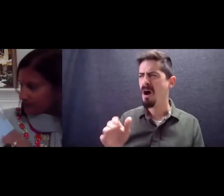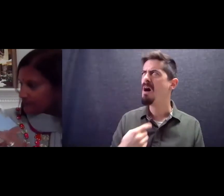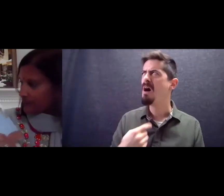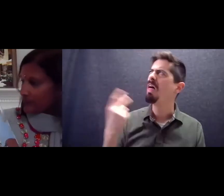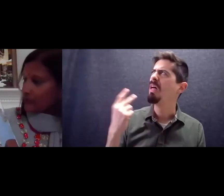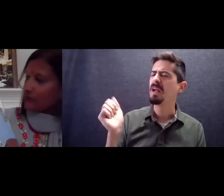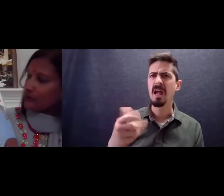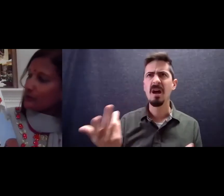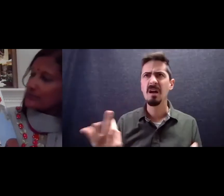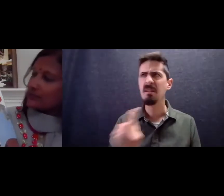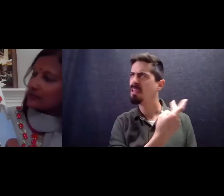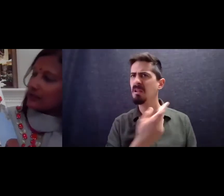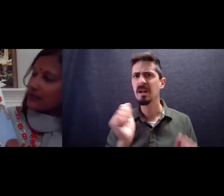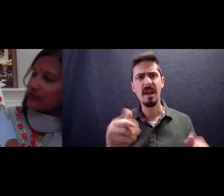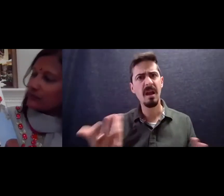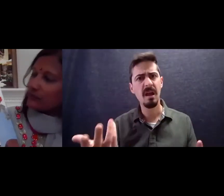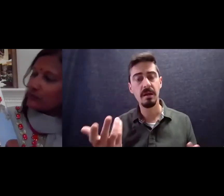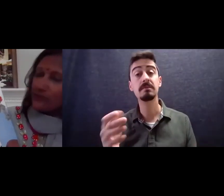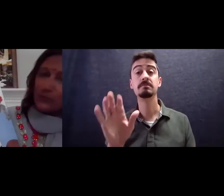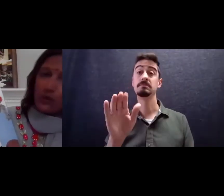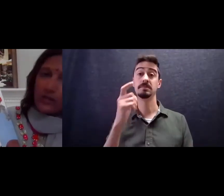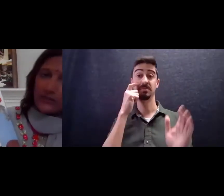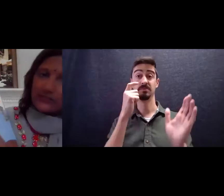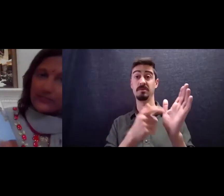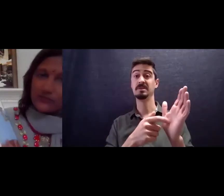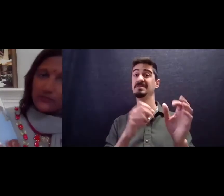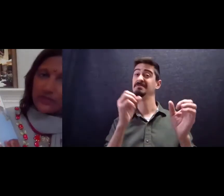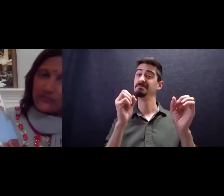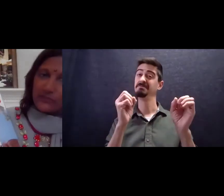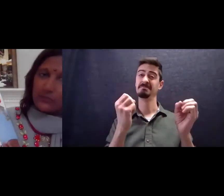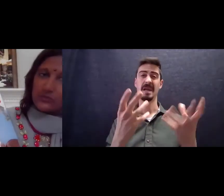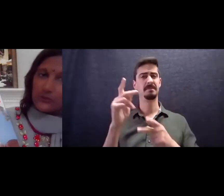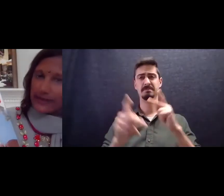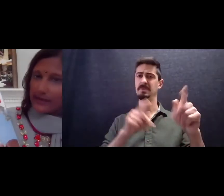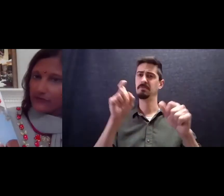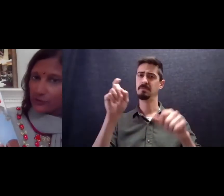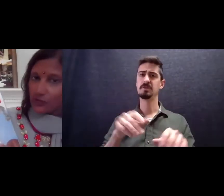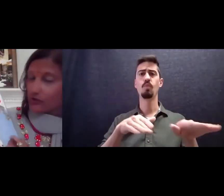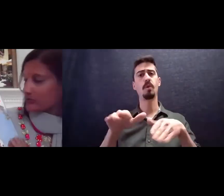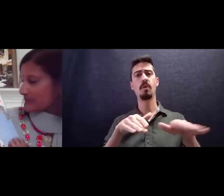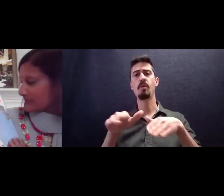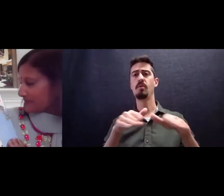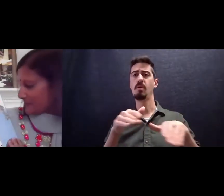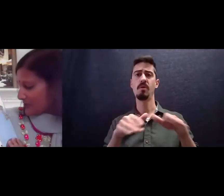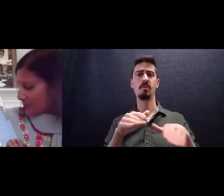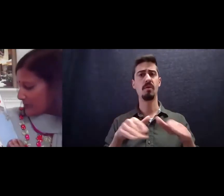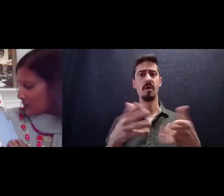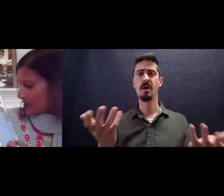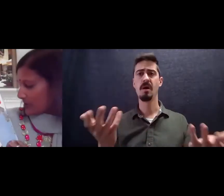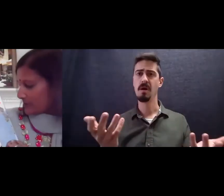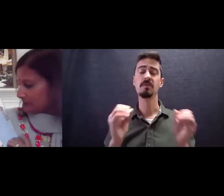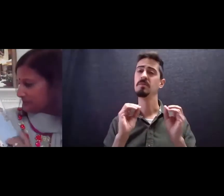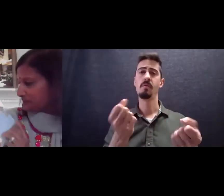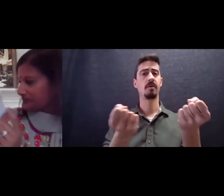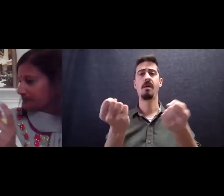and if you notice a lot of people have to walk in the desert a lot of people don't have cars that's why they're